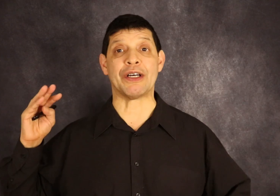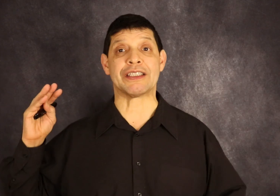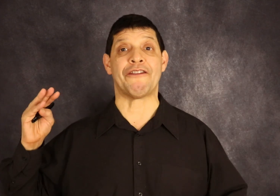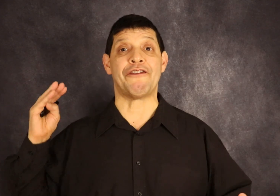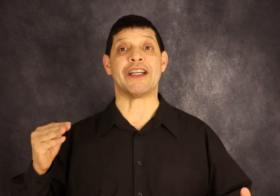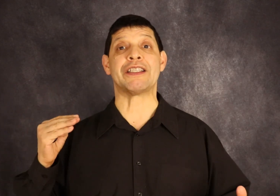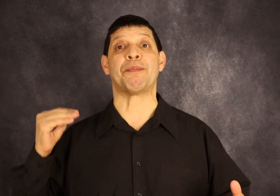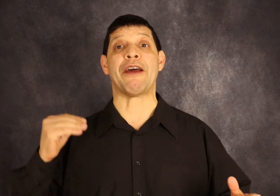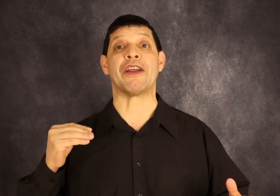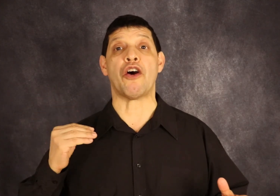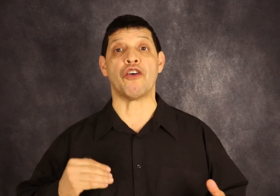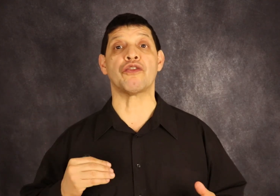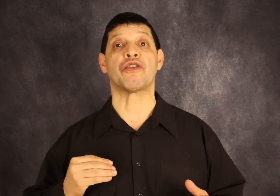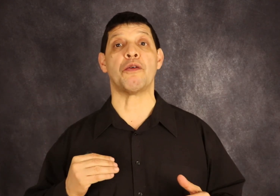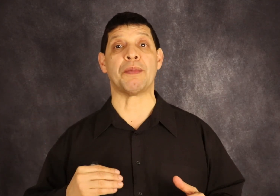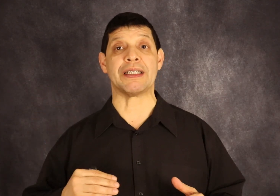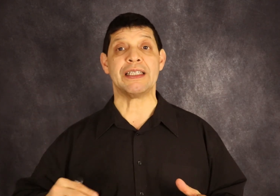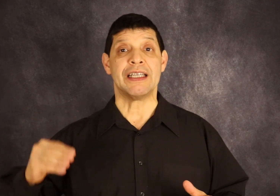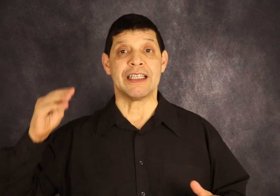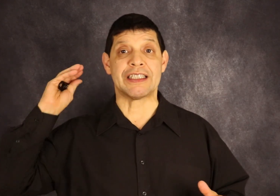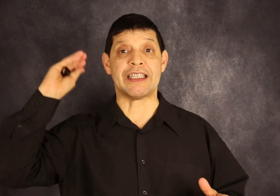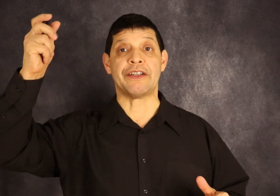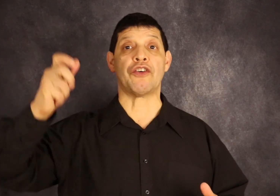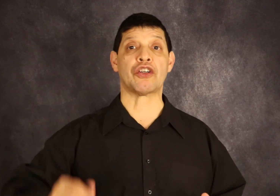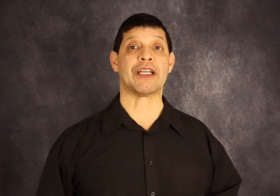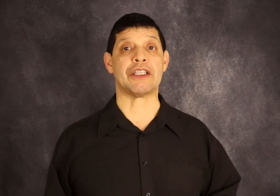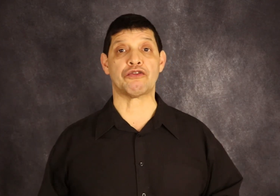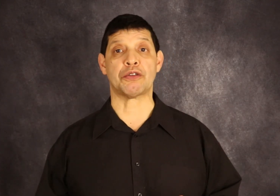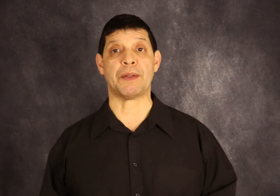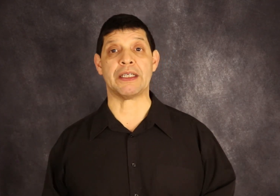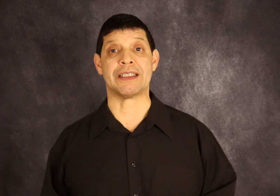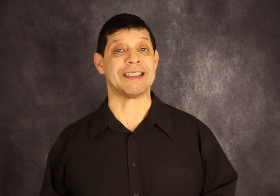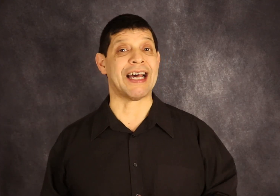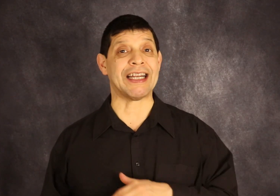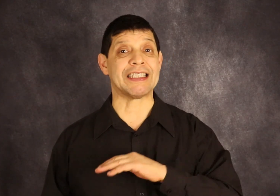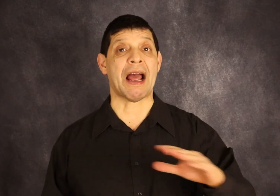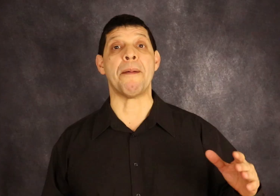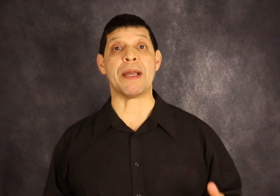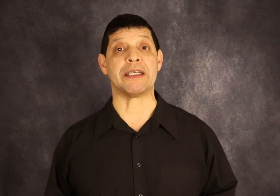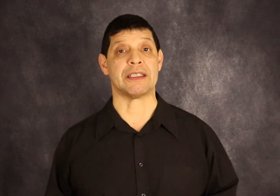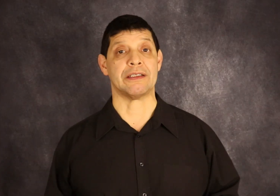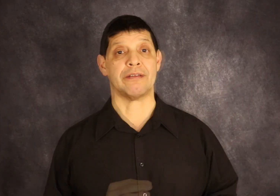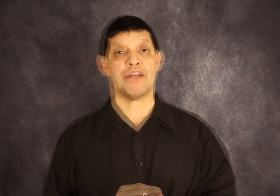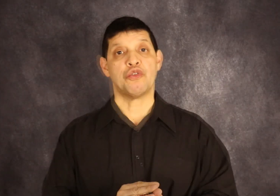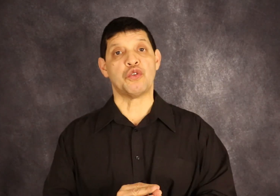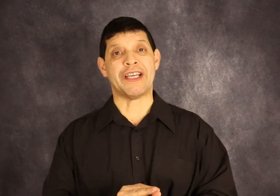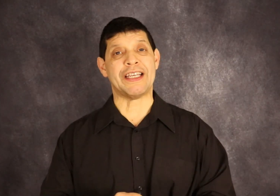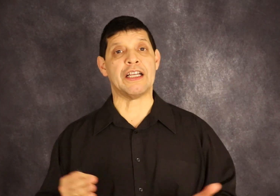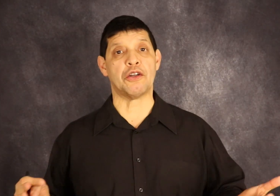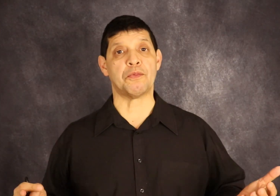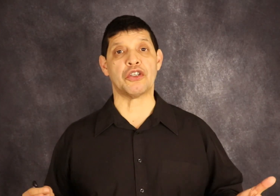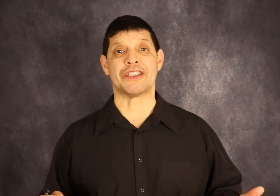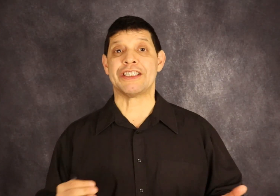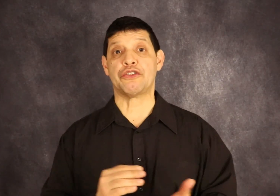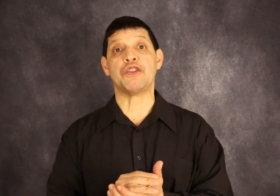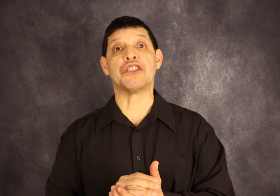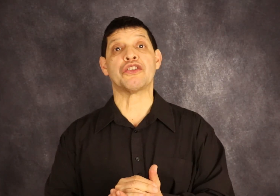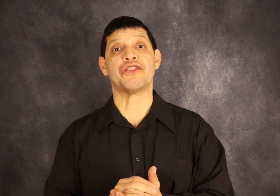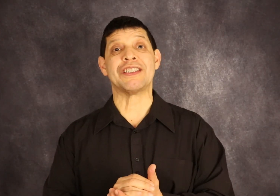was the first private owned company sending rockets into space. That is amazing. Today, Elon Musk is doing something